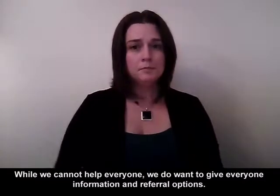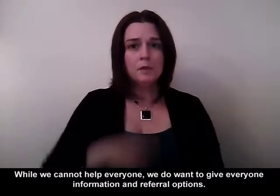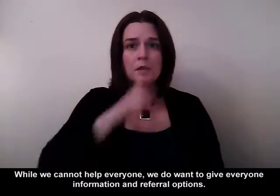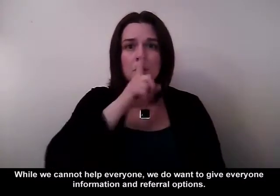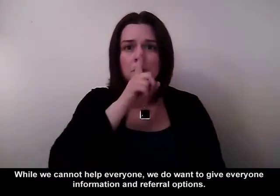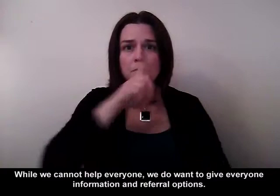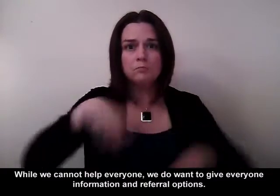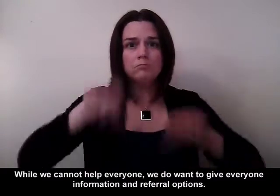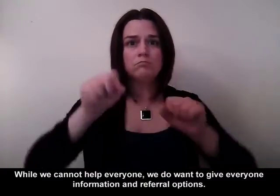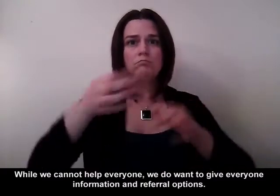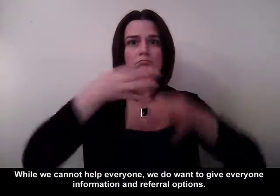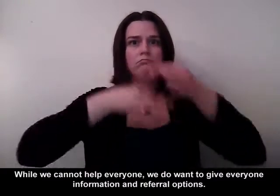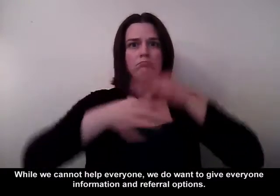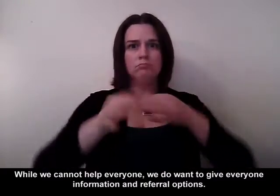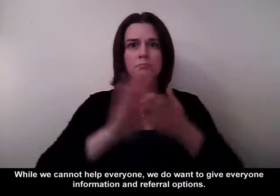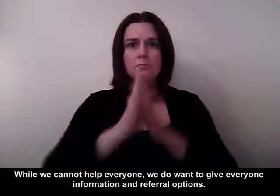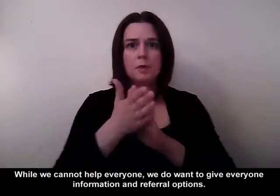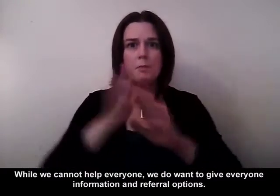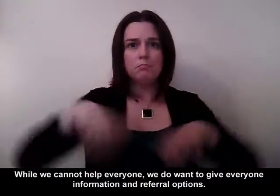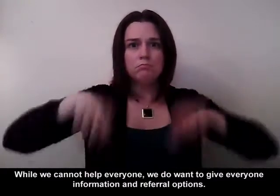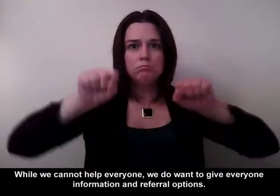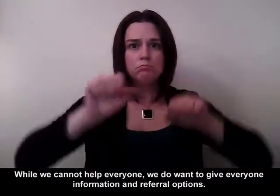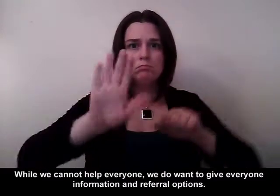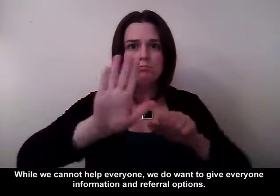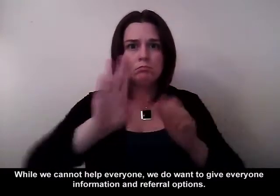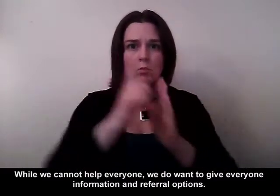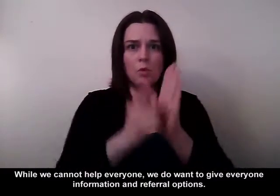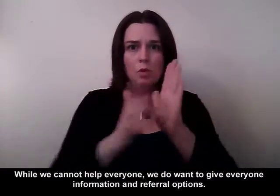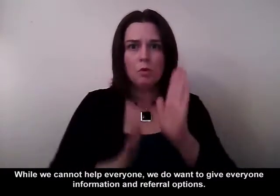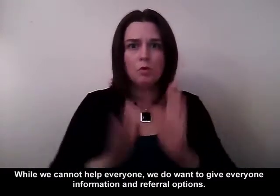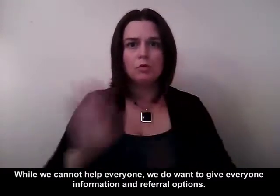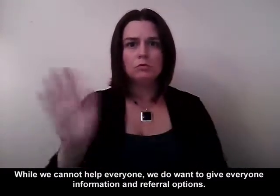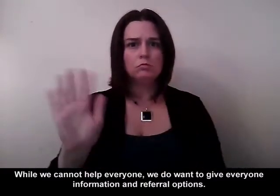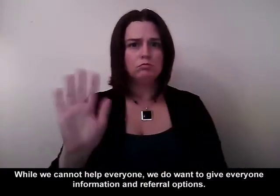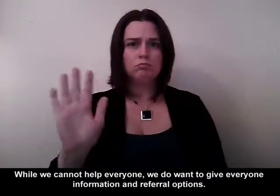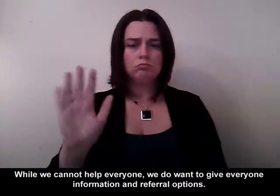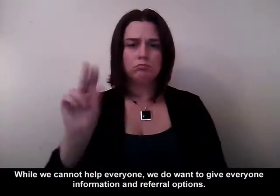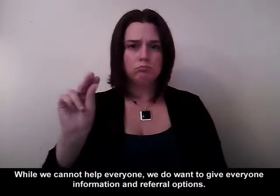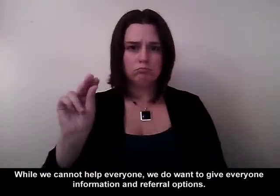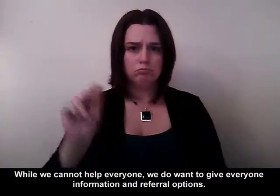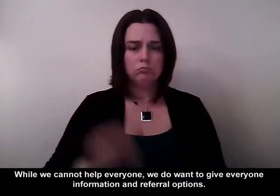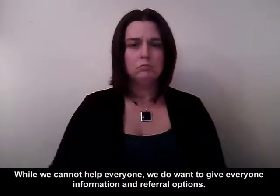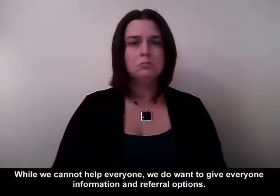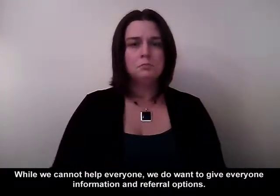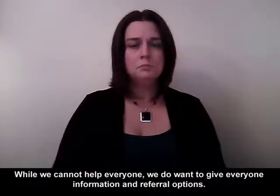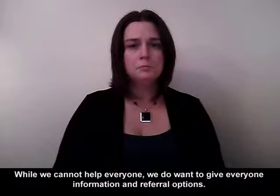While we cannot help everyone, we do want to give everyone information and referral options.